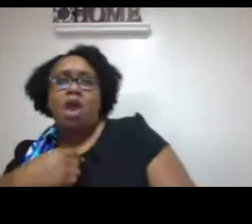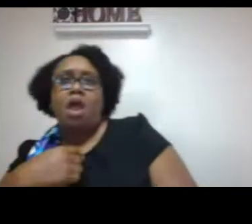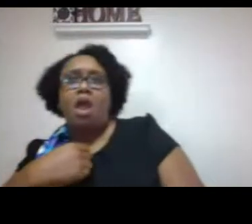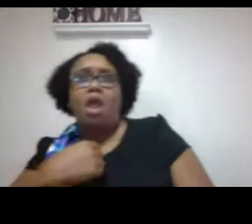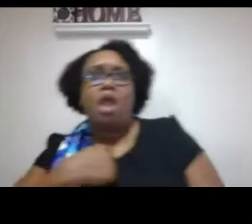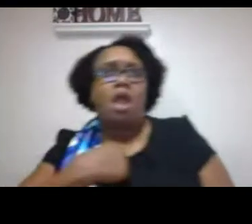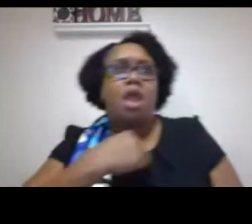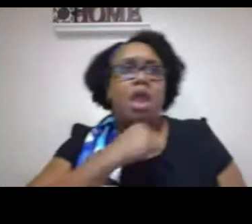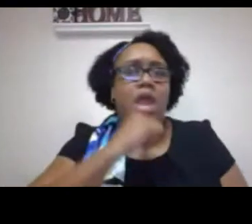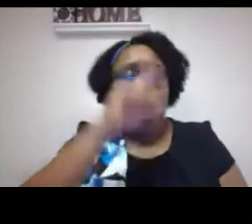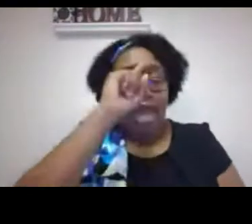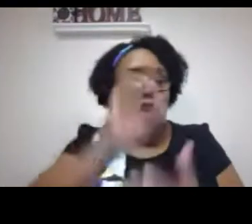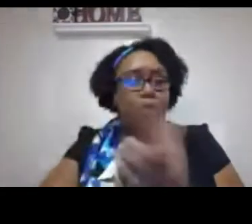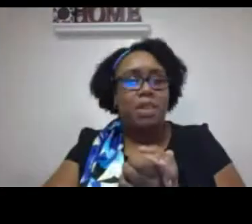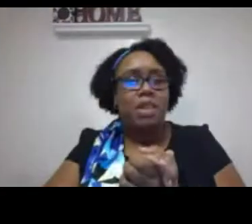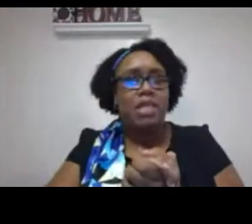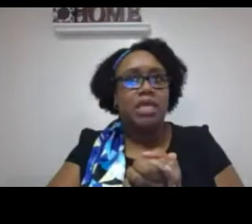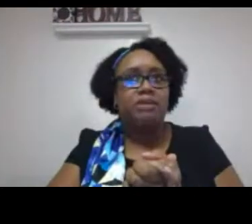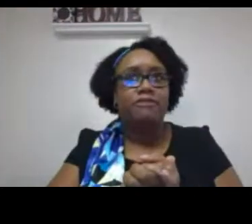language or in order to learn language.